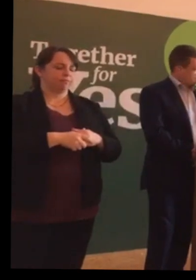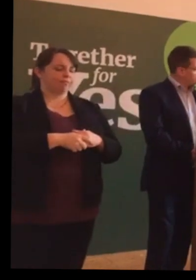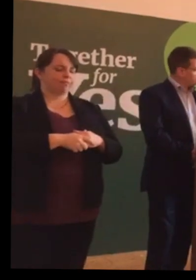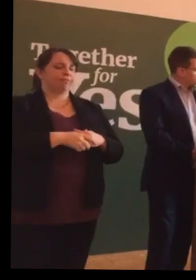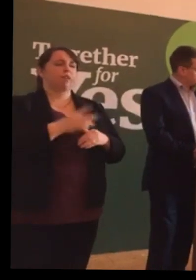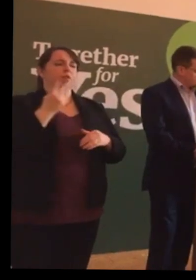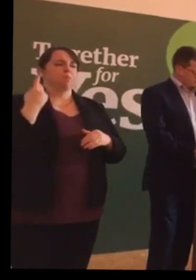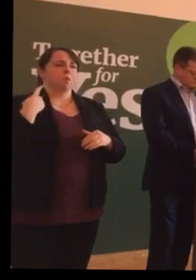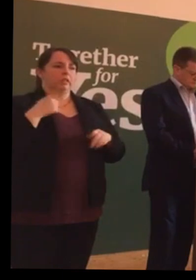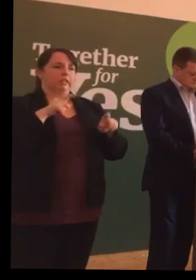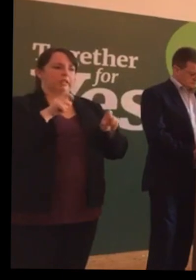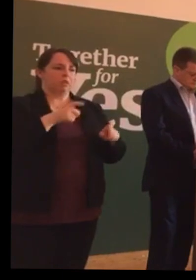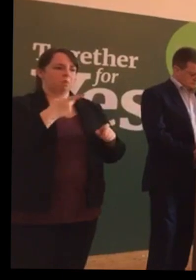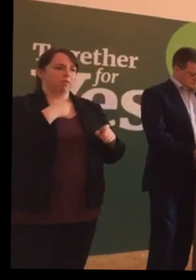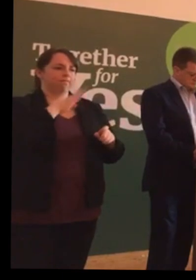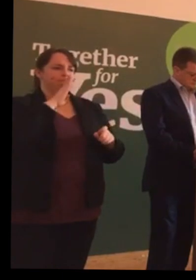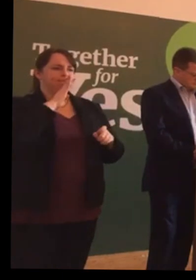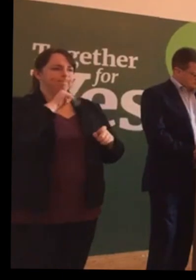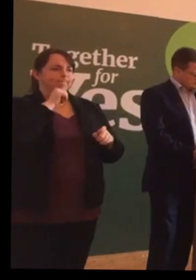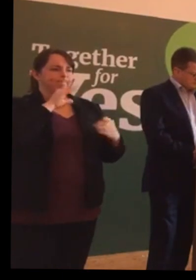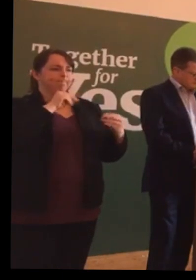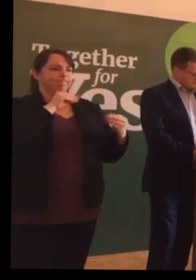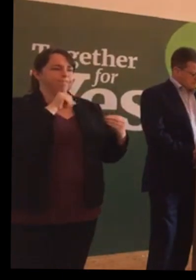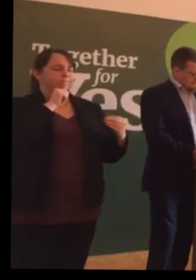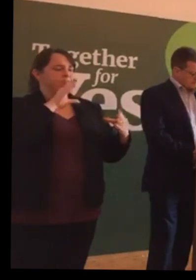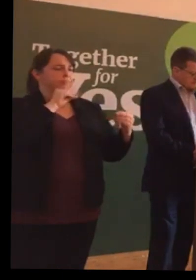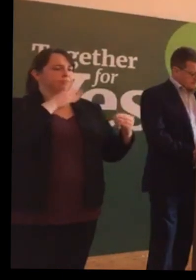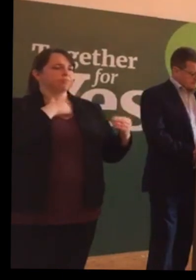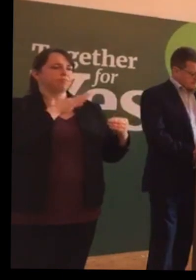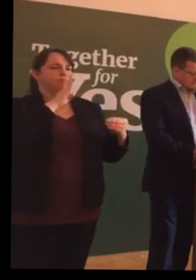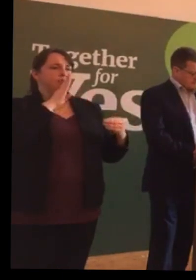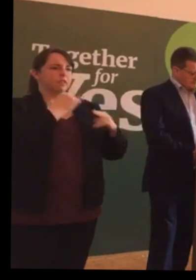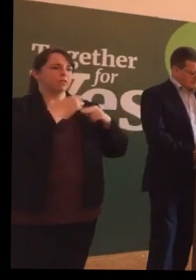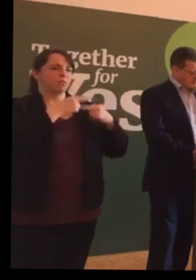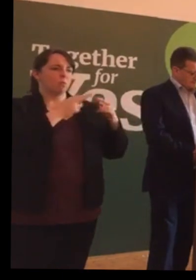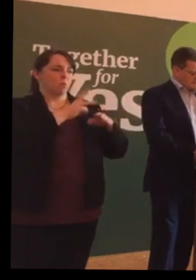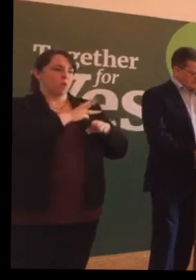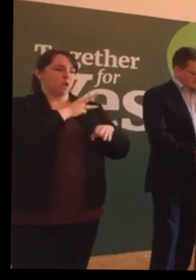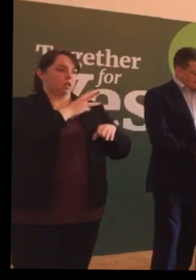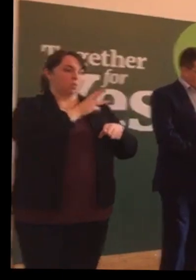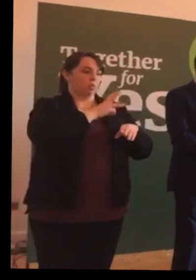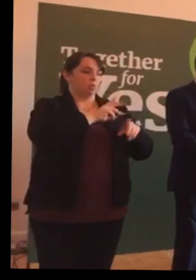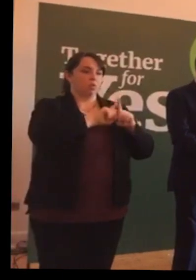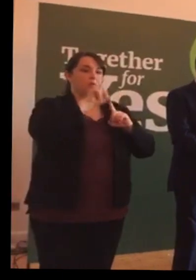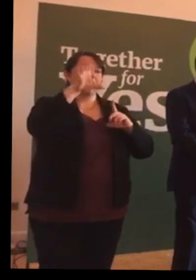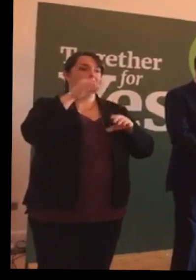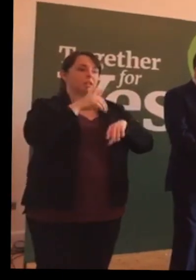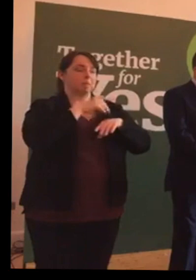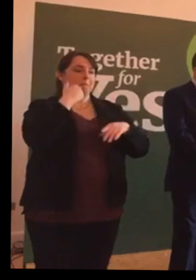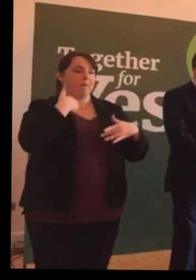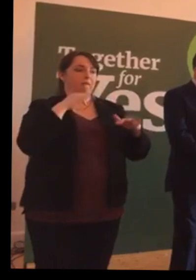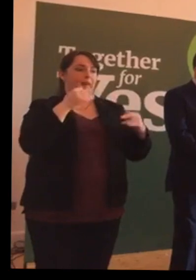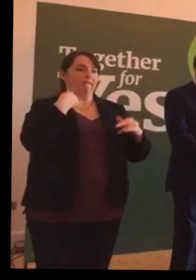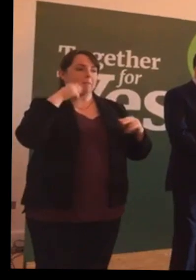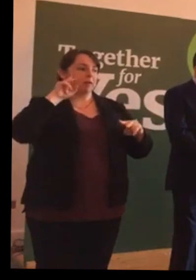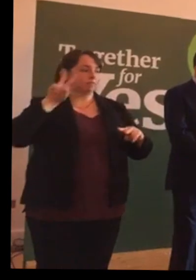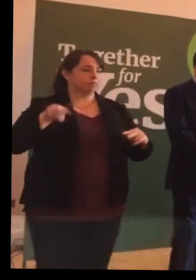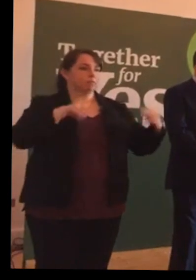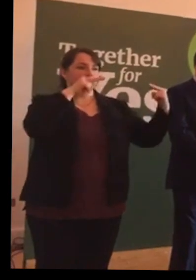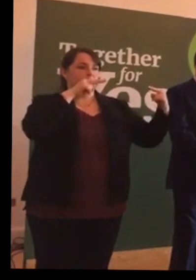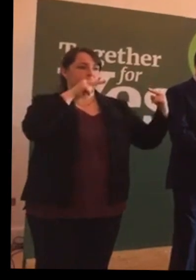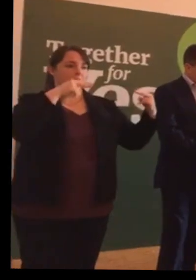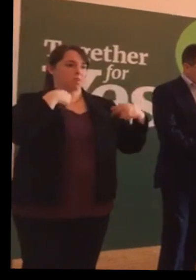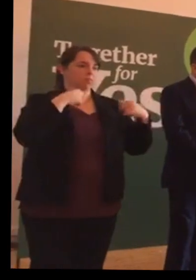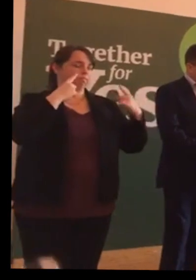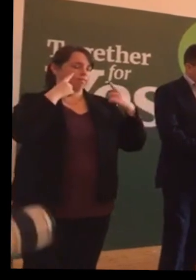We stayed in silence in the room while she went to get the consultant because I was afraid if I looked at Gerry that I would just